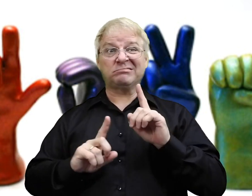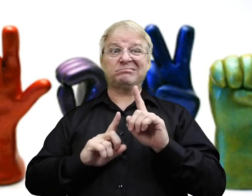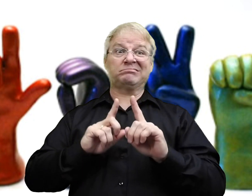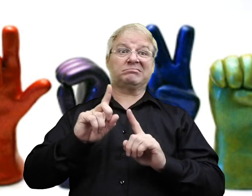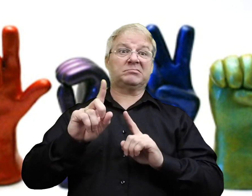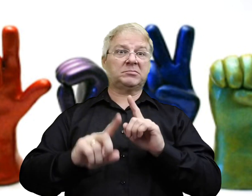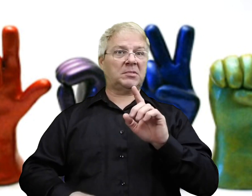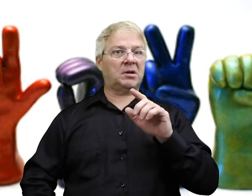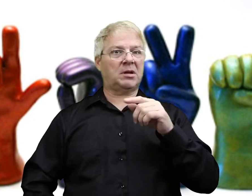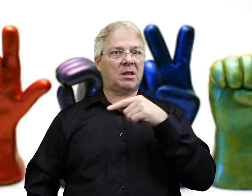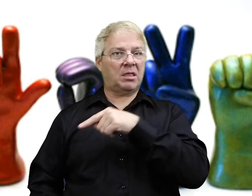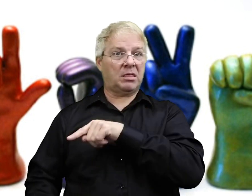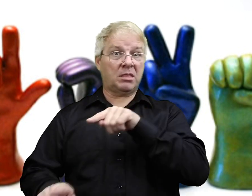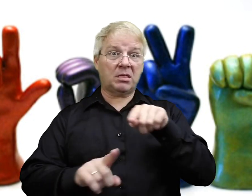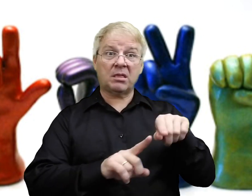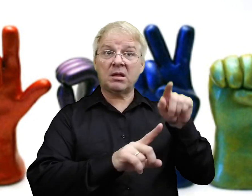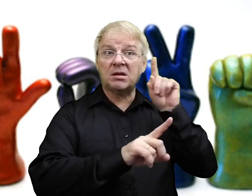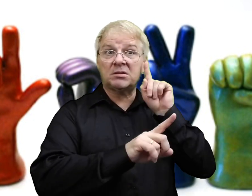it was better than nothing. So they did the best they could.